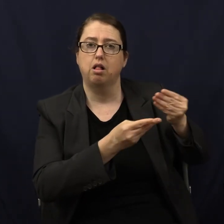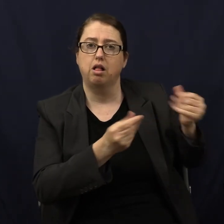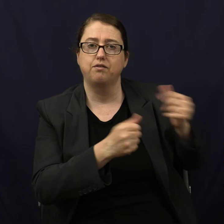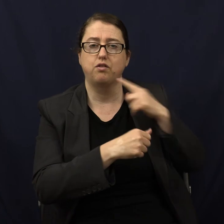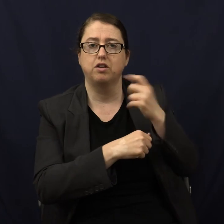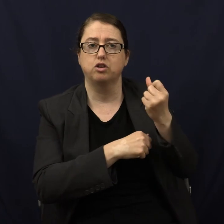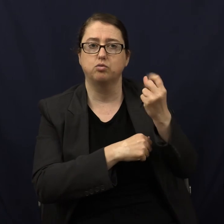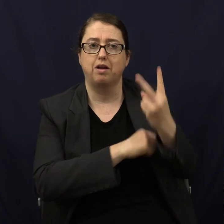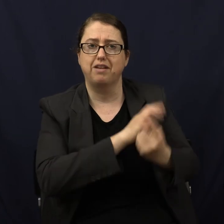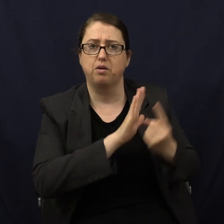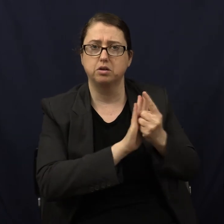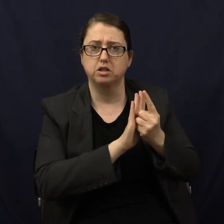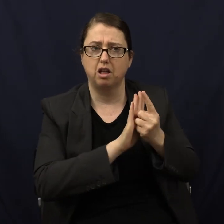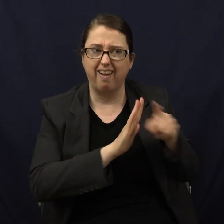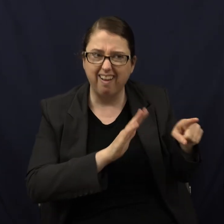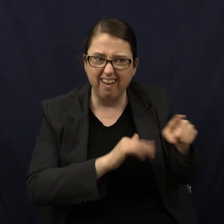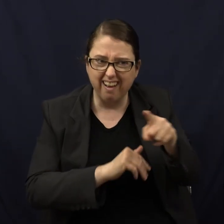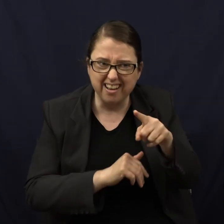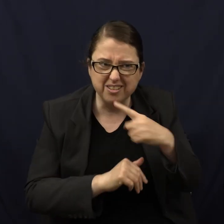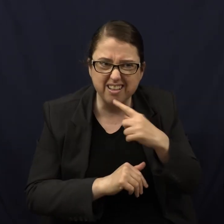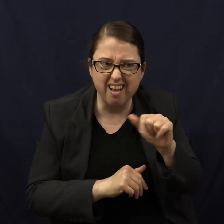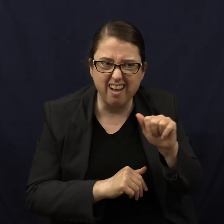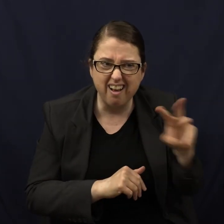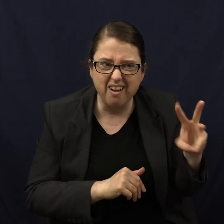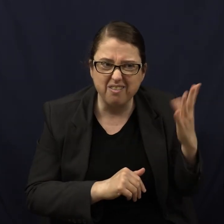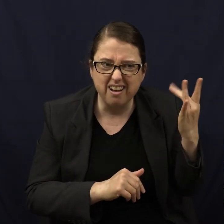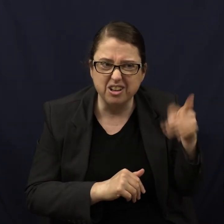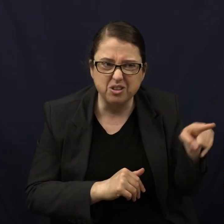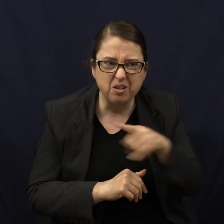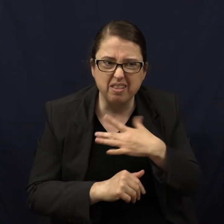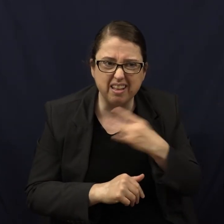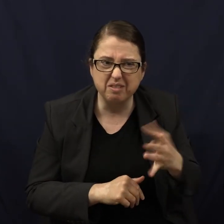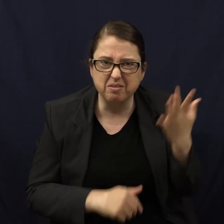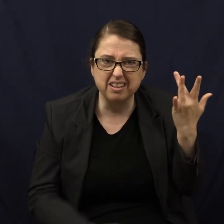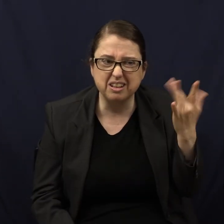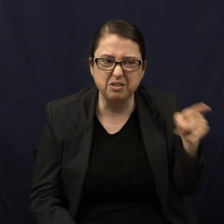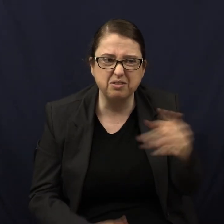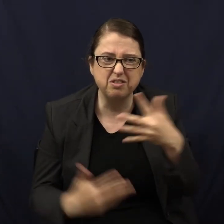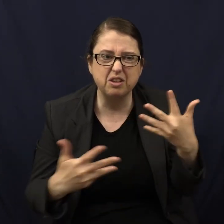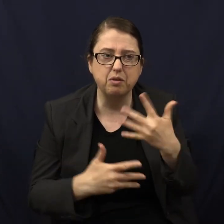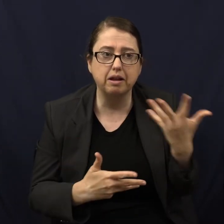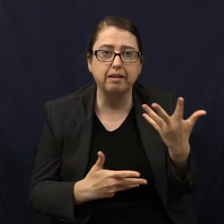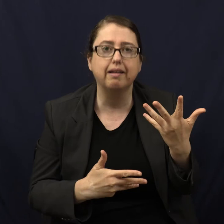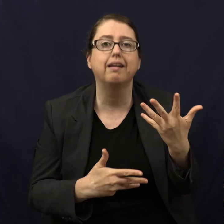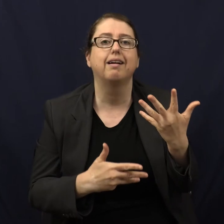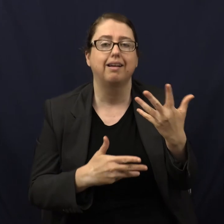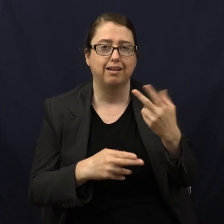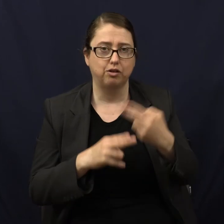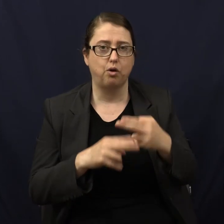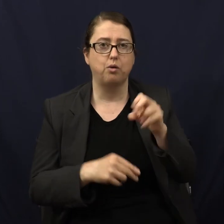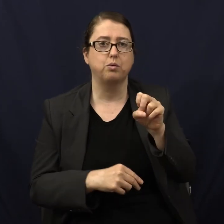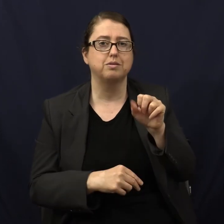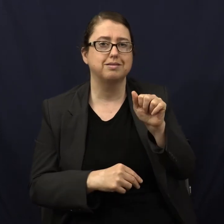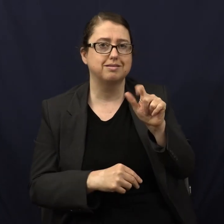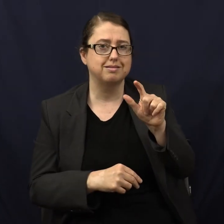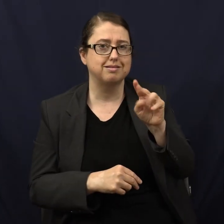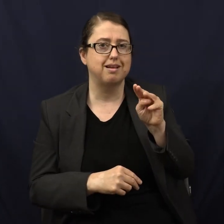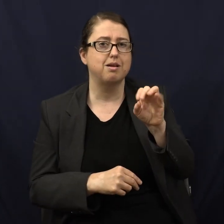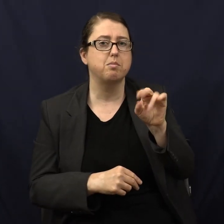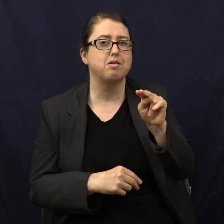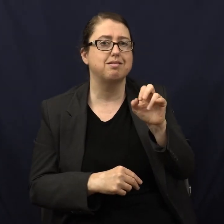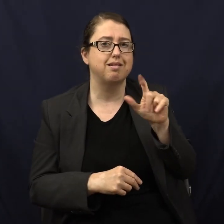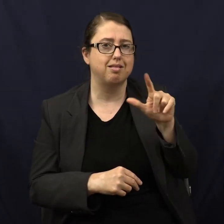Oh, why'd you all not like that? Are you going to eat my chicken cacciatore now? What are you afraid of? Particularly salmonella, right?